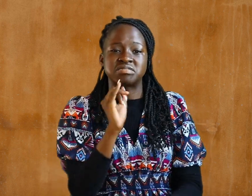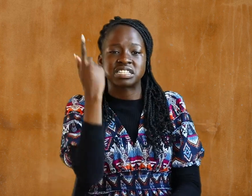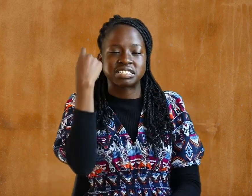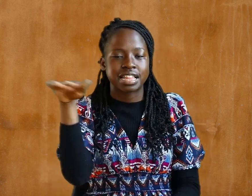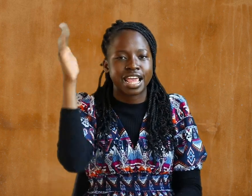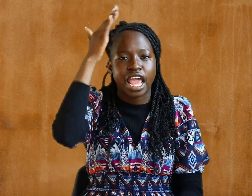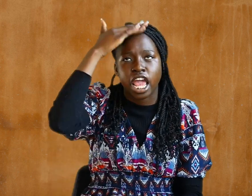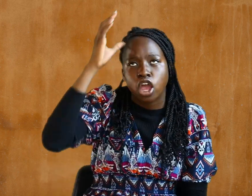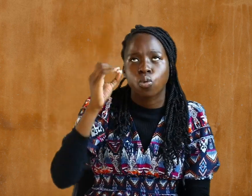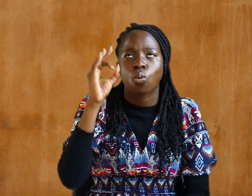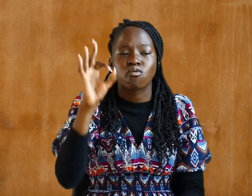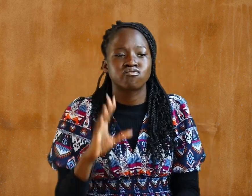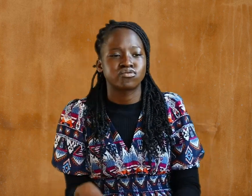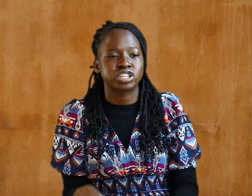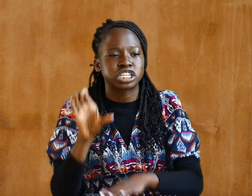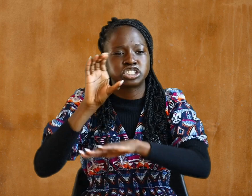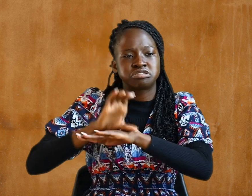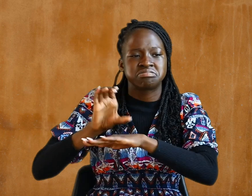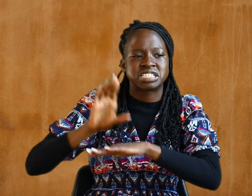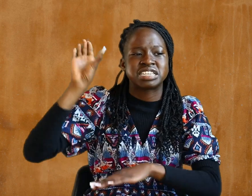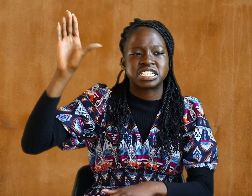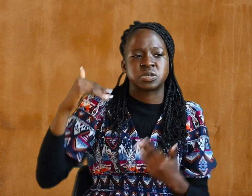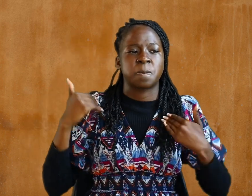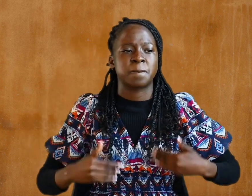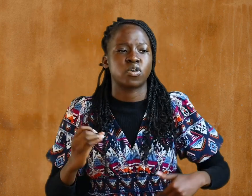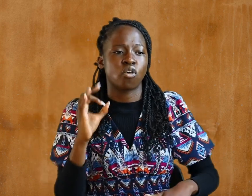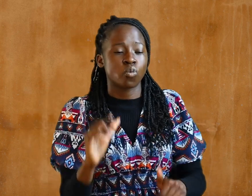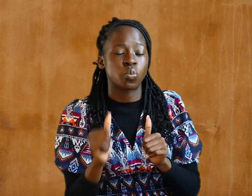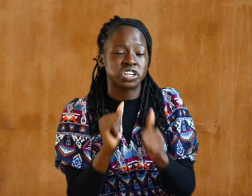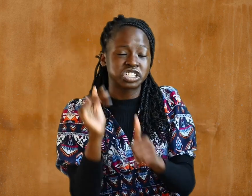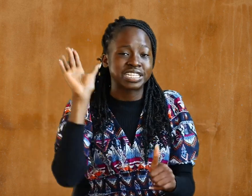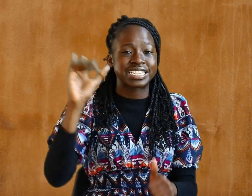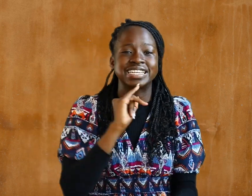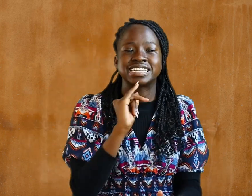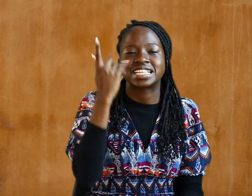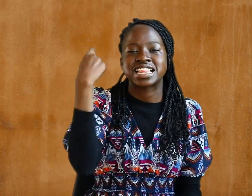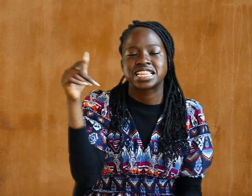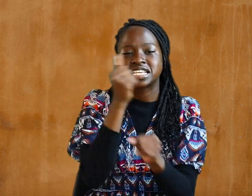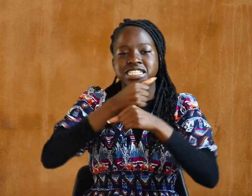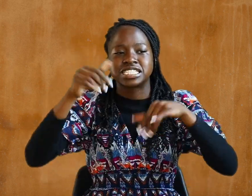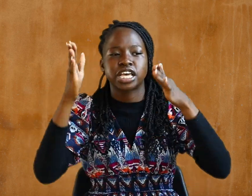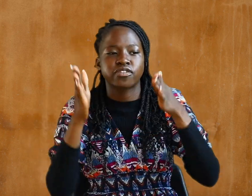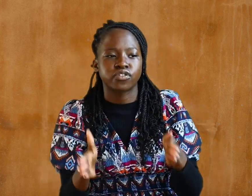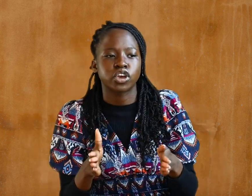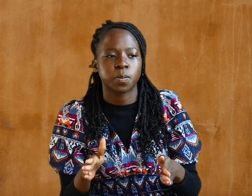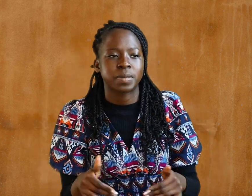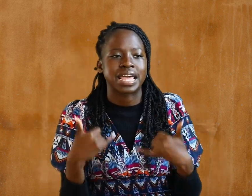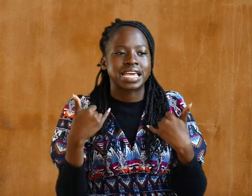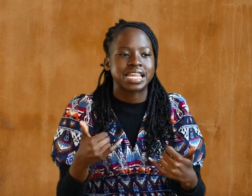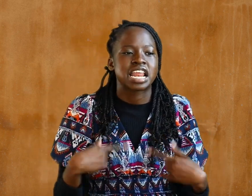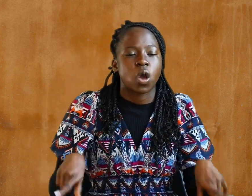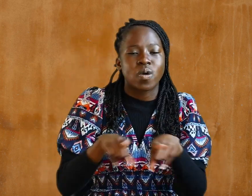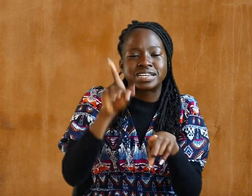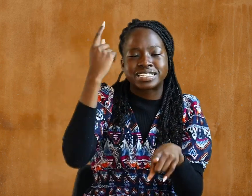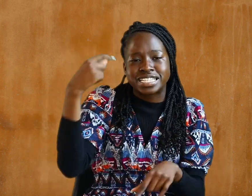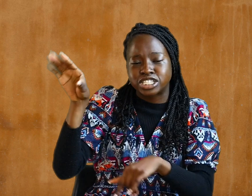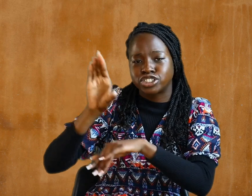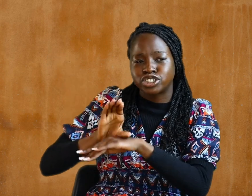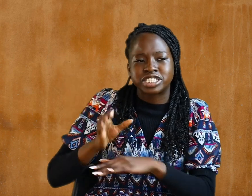his body of which he is the Savior. Now, as the church submits to Christ, so